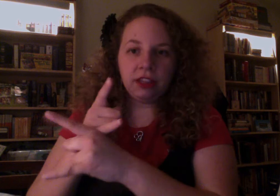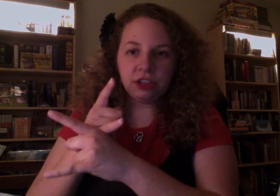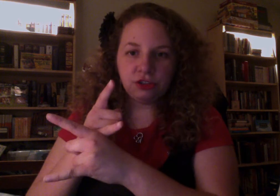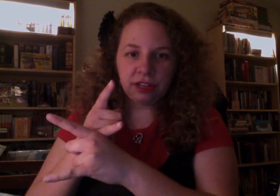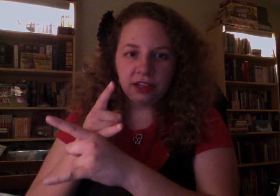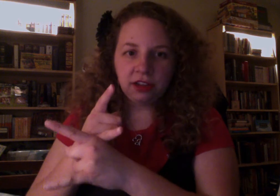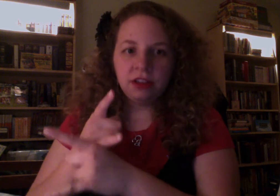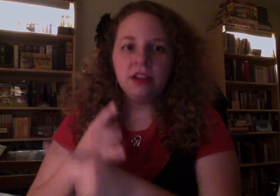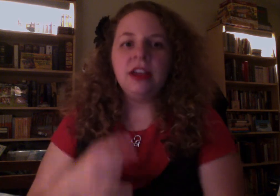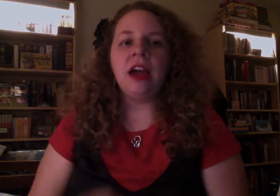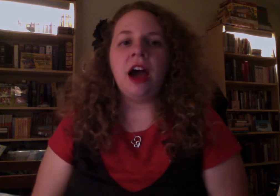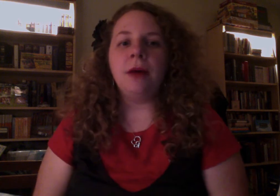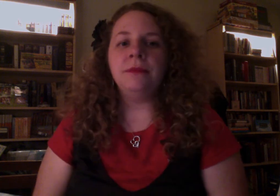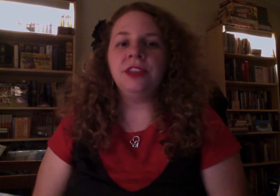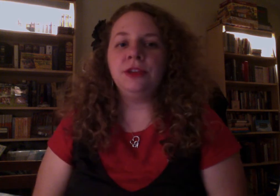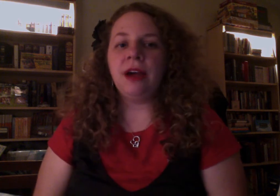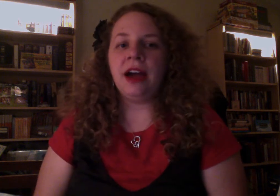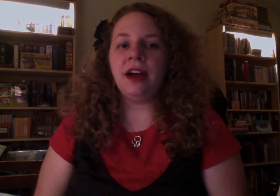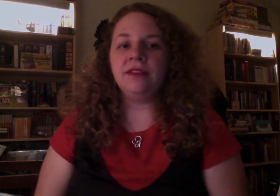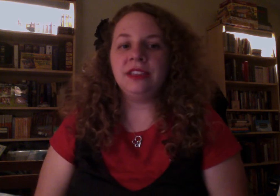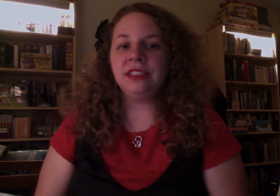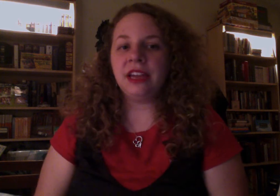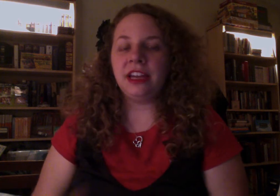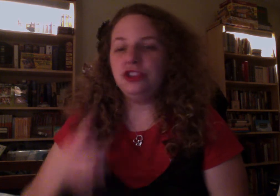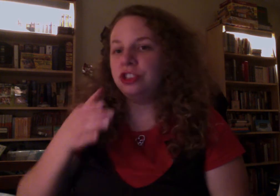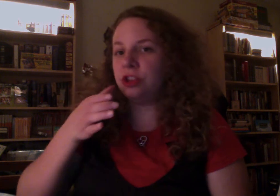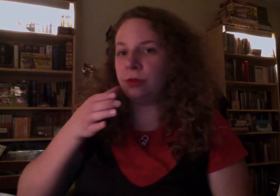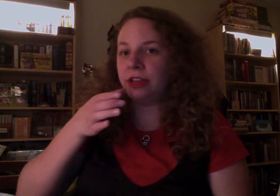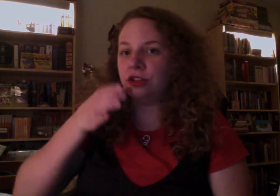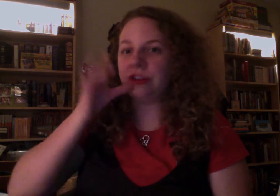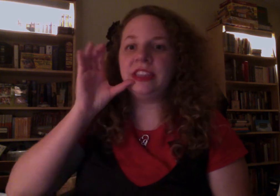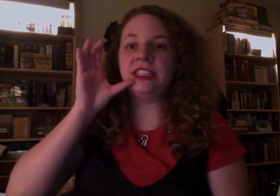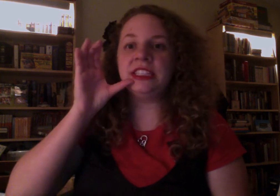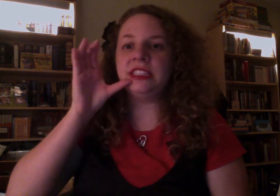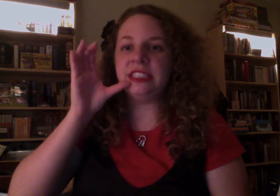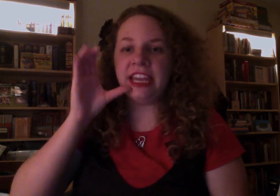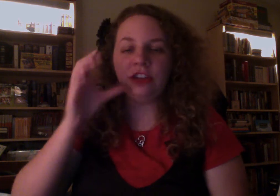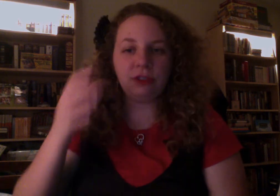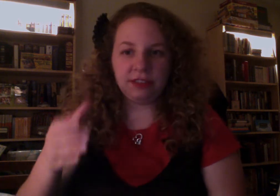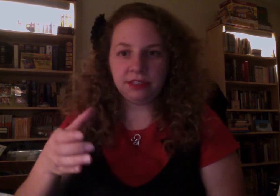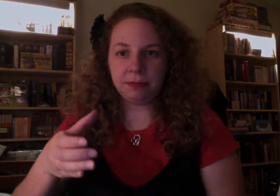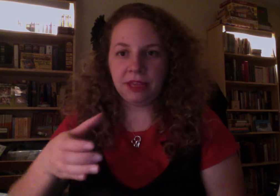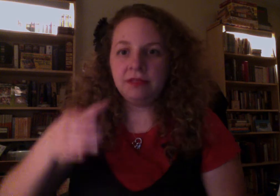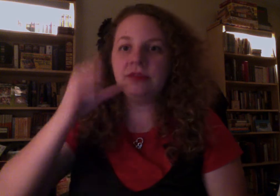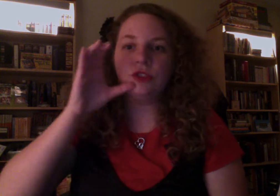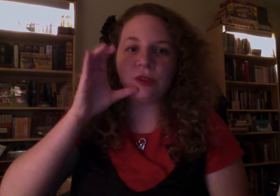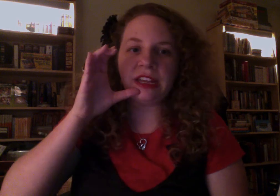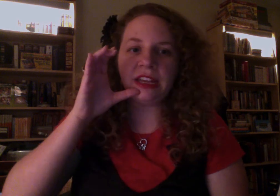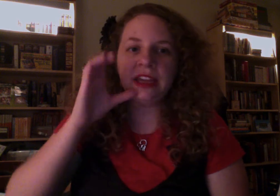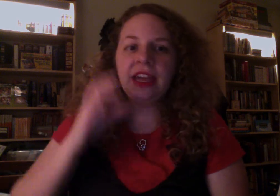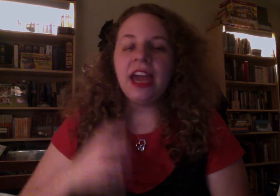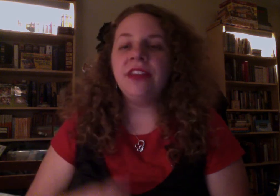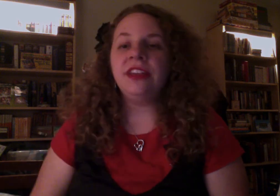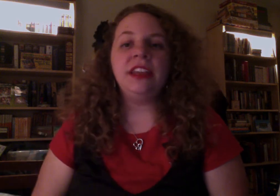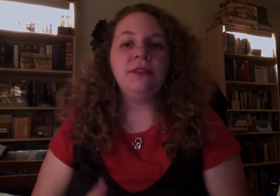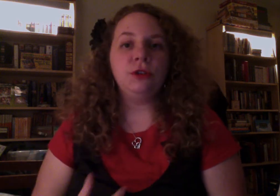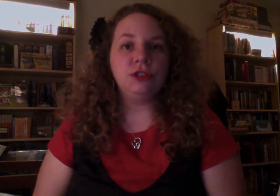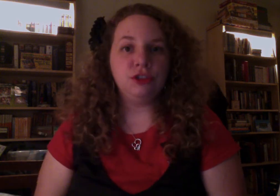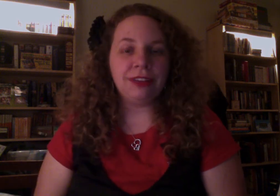drink. Then you have the sign, just a regular drink. This is to take a drink of something. Drink. And then if you're to drink